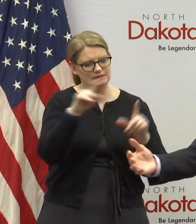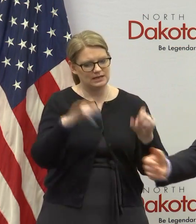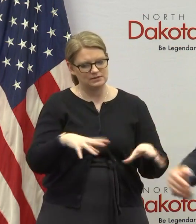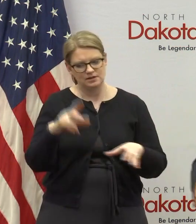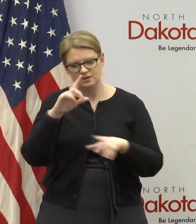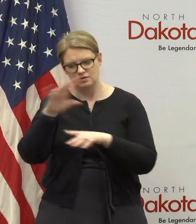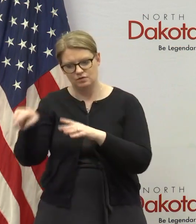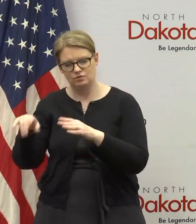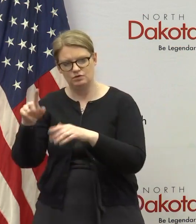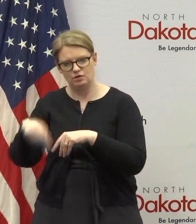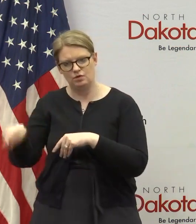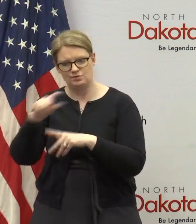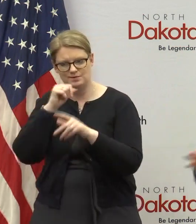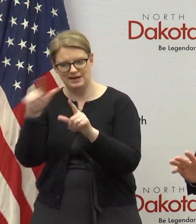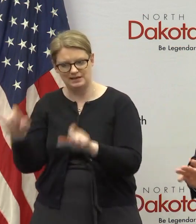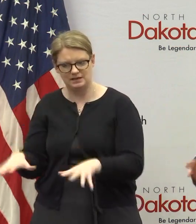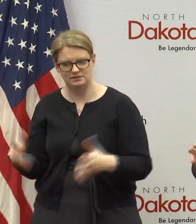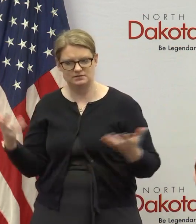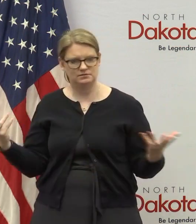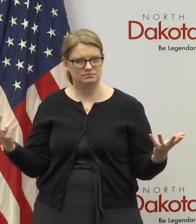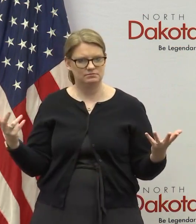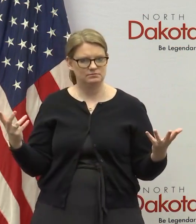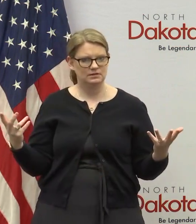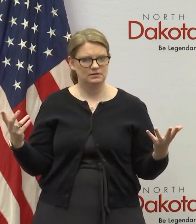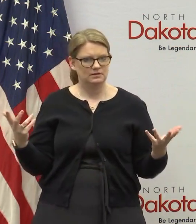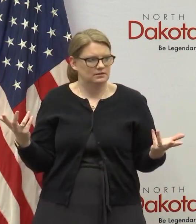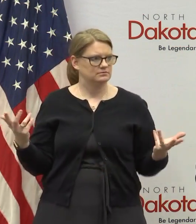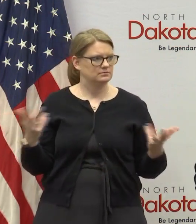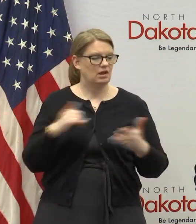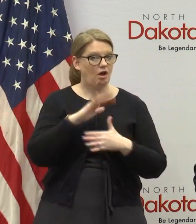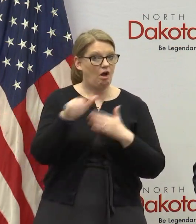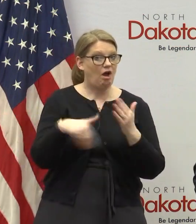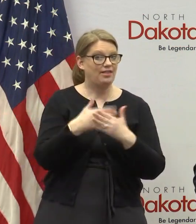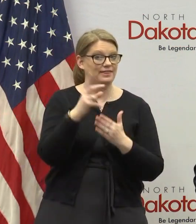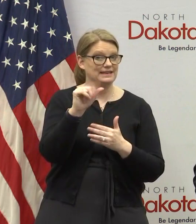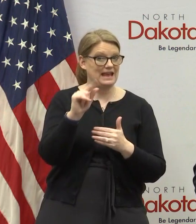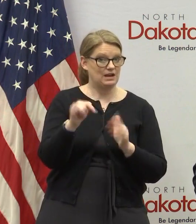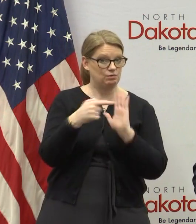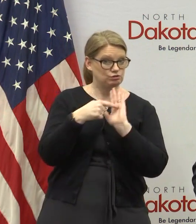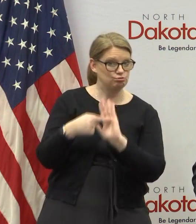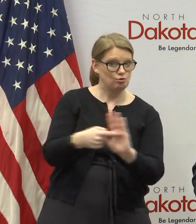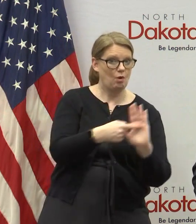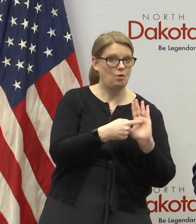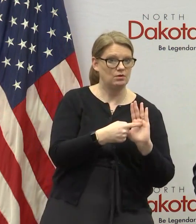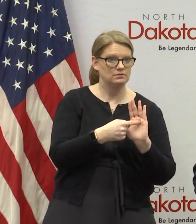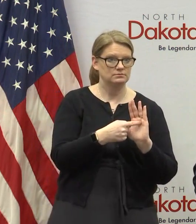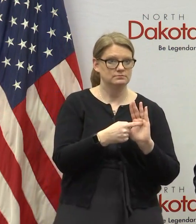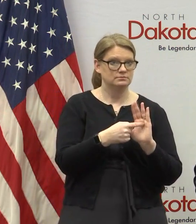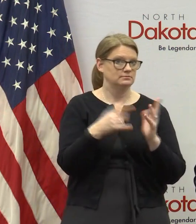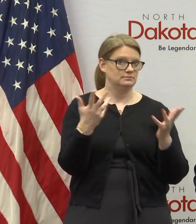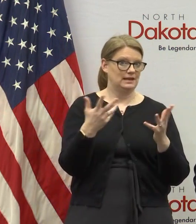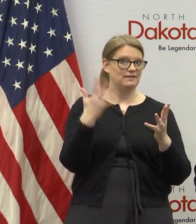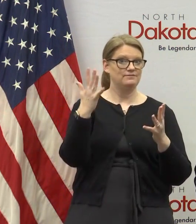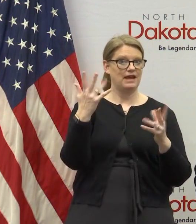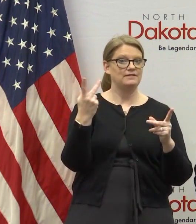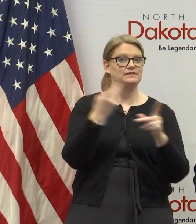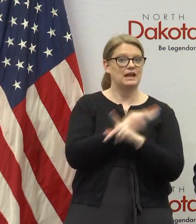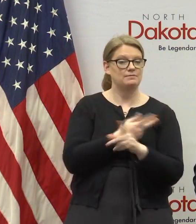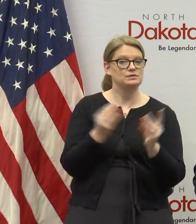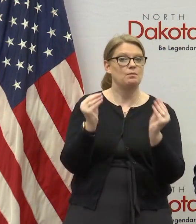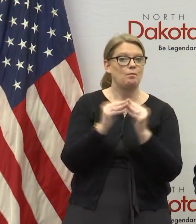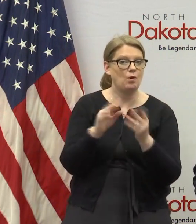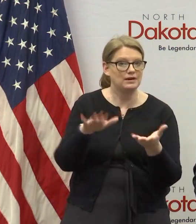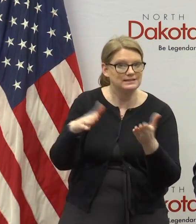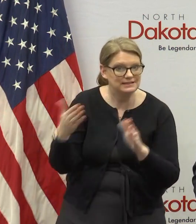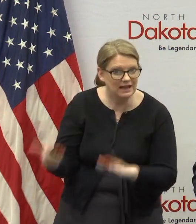and those were not tested but even with that in the absence of that all the data would show that this could be five times more deadly for elderly